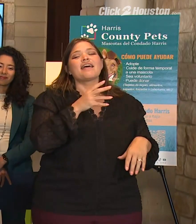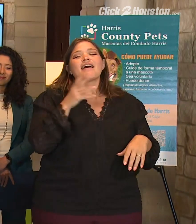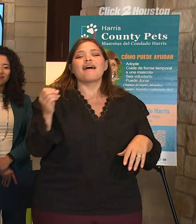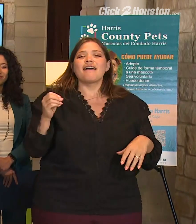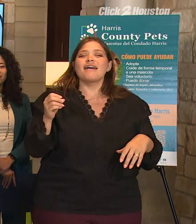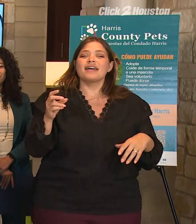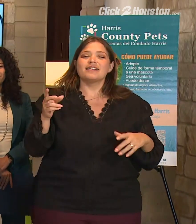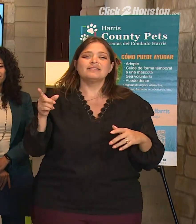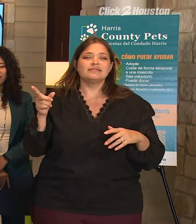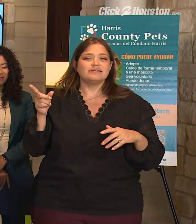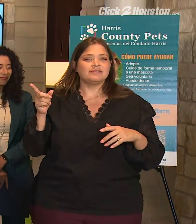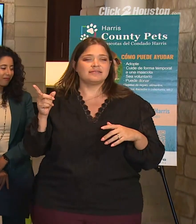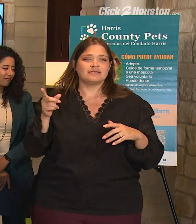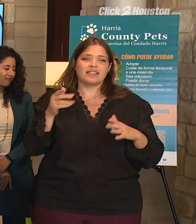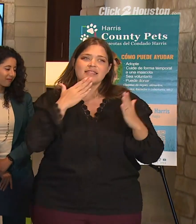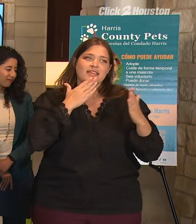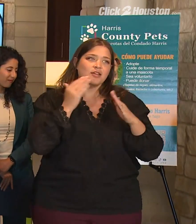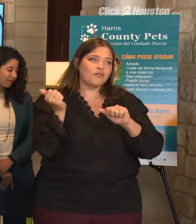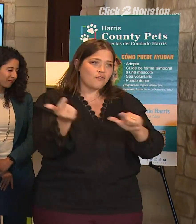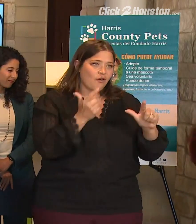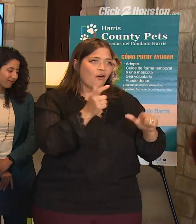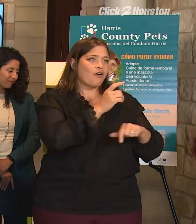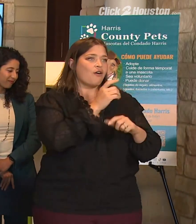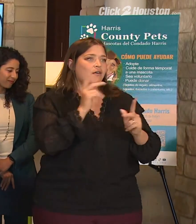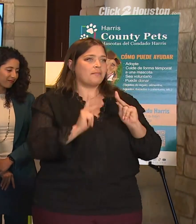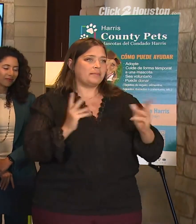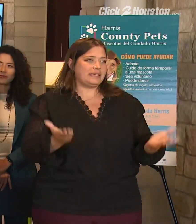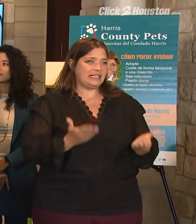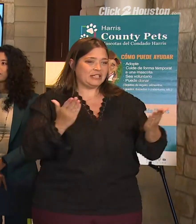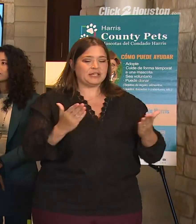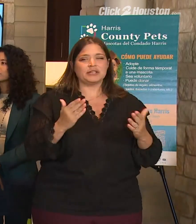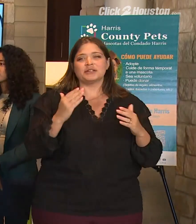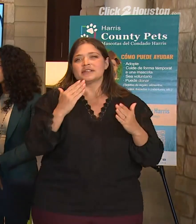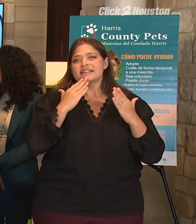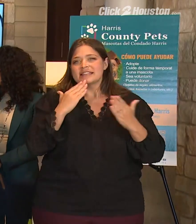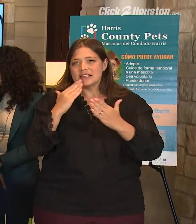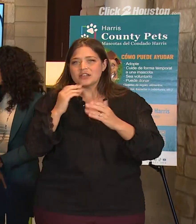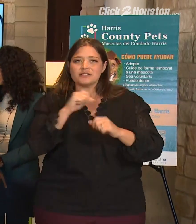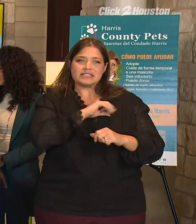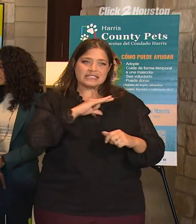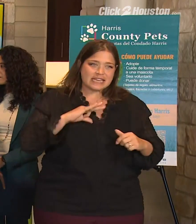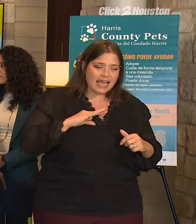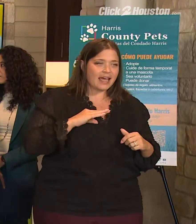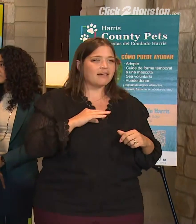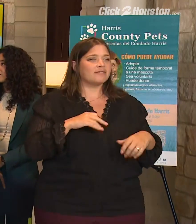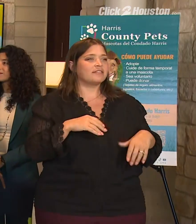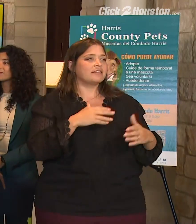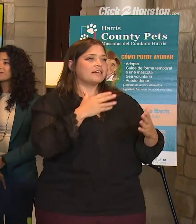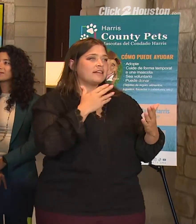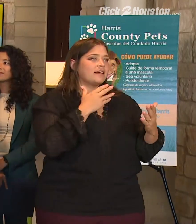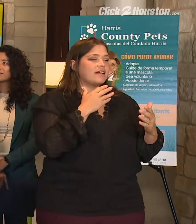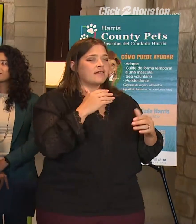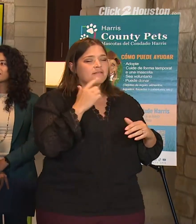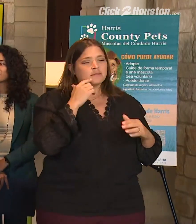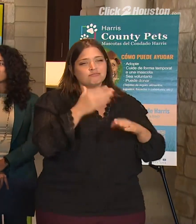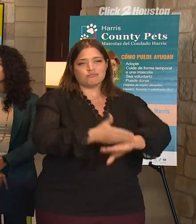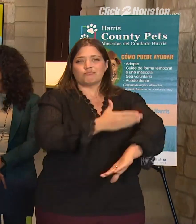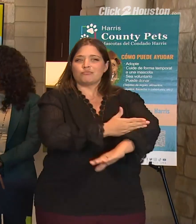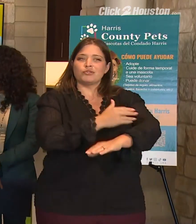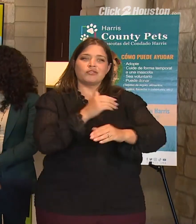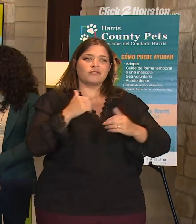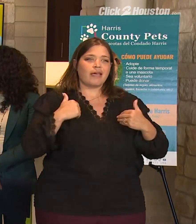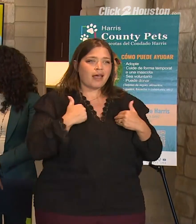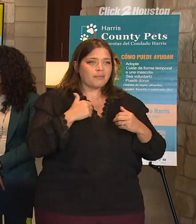clinic the wonderful experience it is for everyone. One, both human and furry alike. Scott.